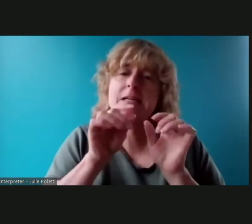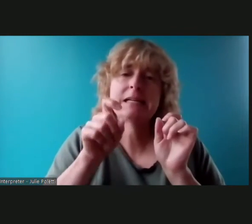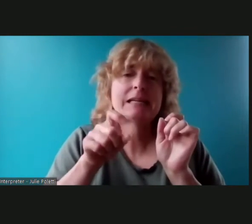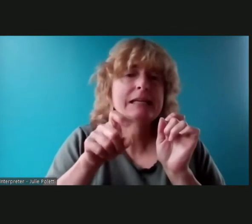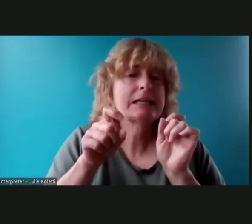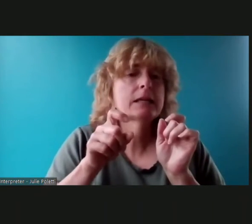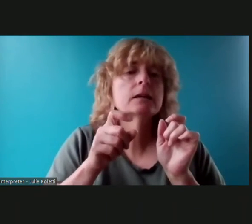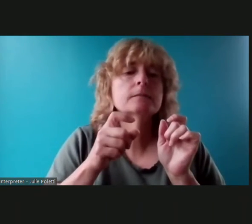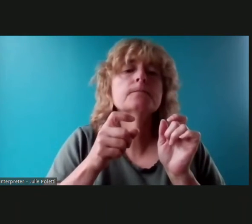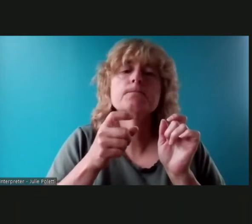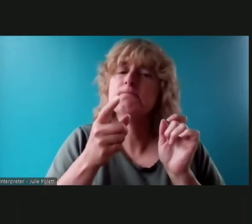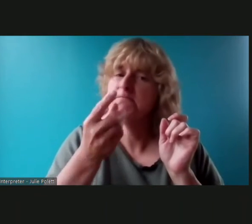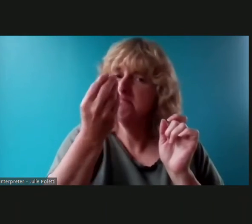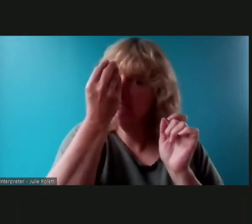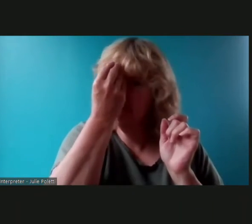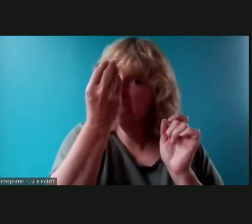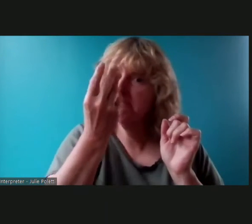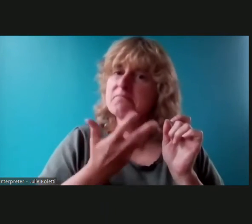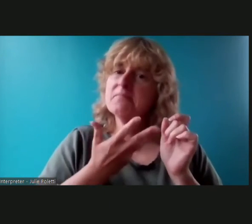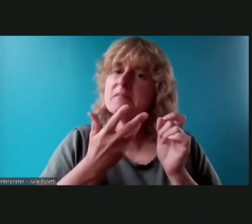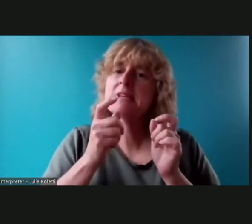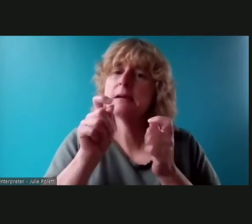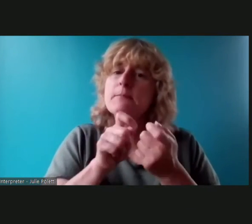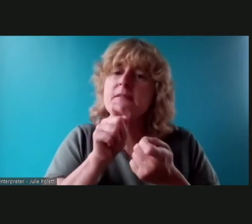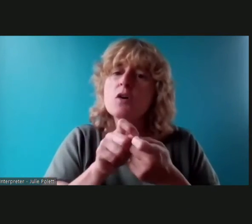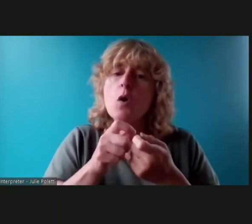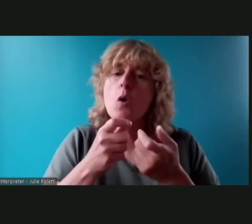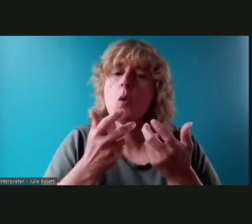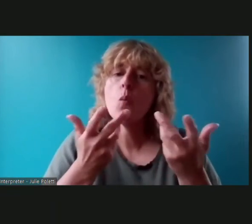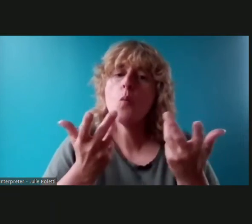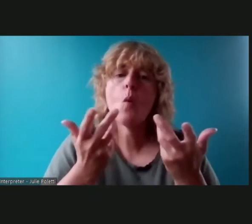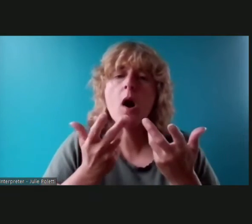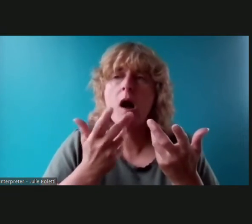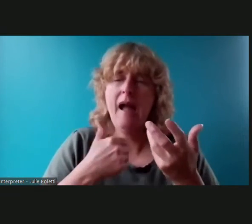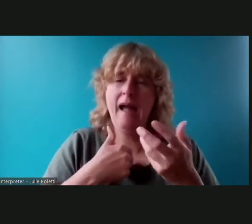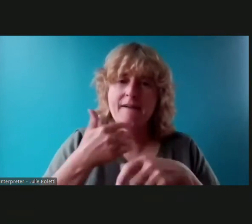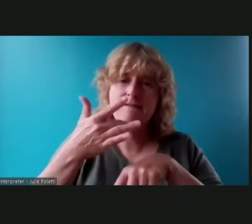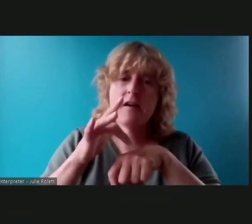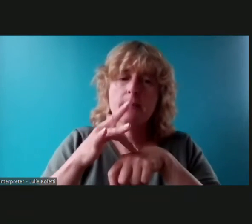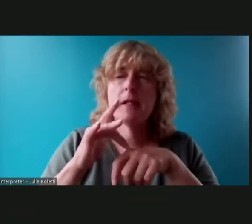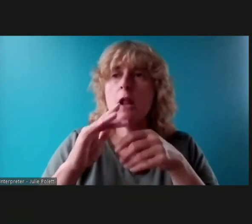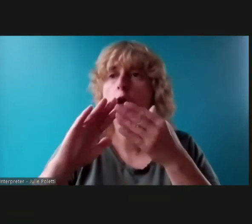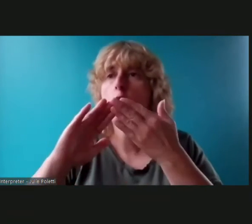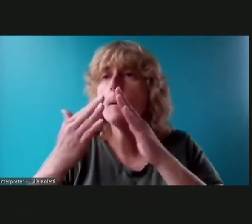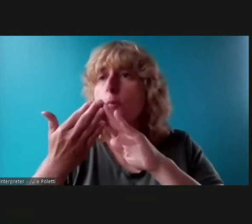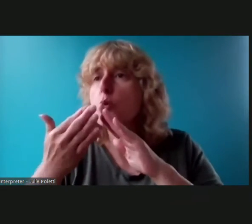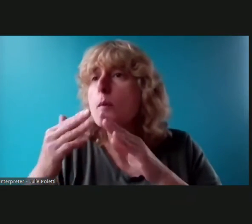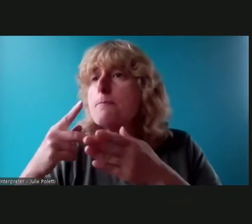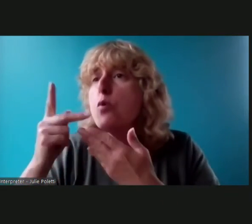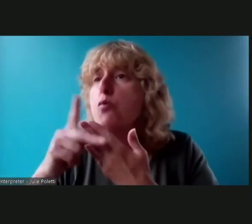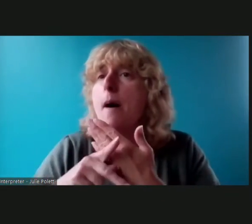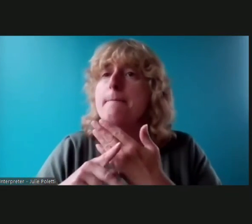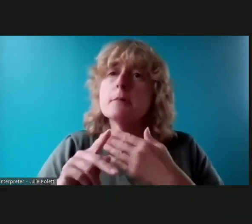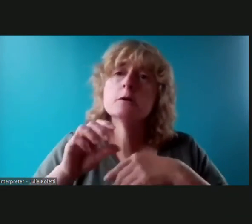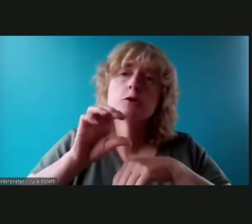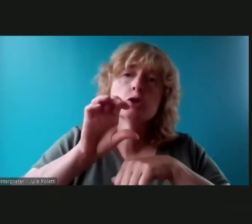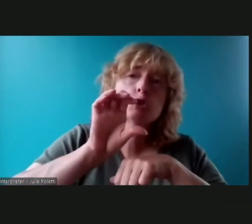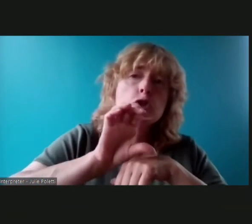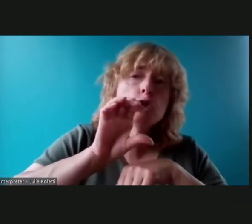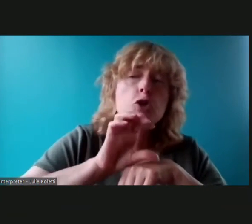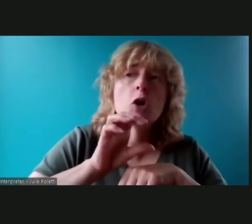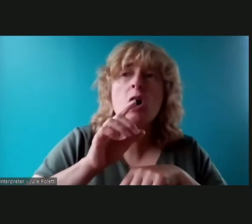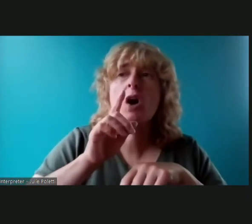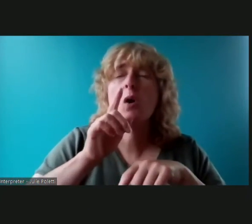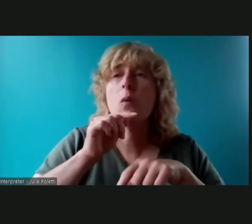specifically what's available to residents and businesses community-based programs churches that have found themselves flooded